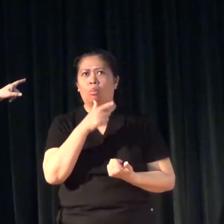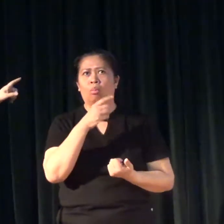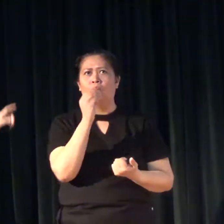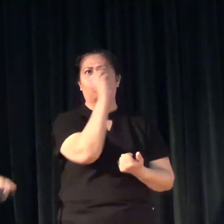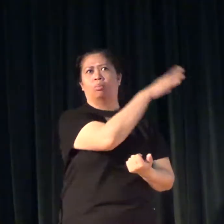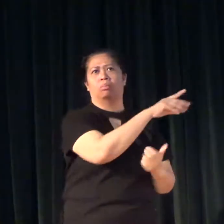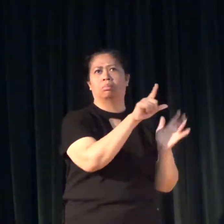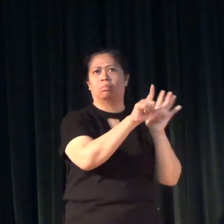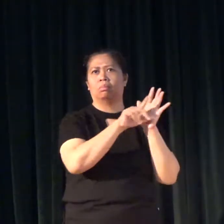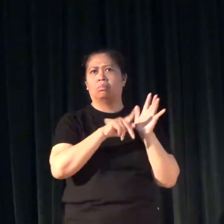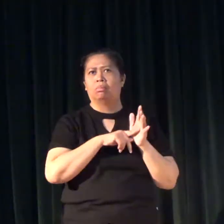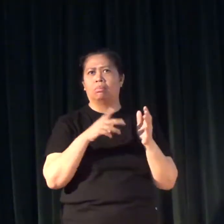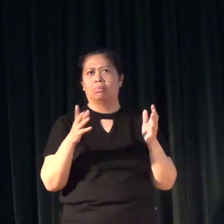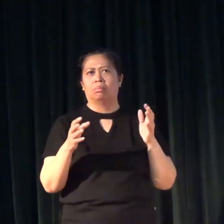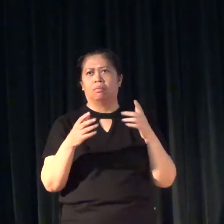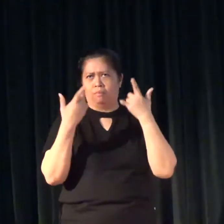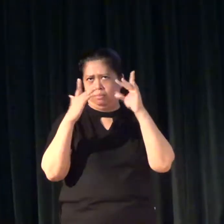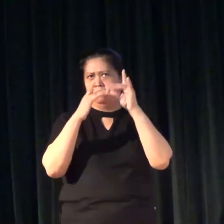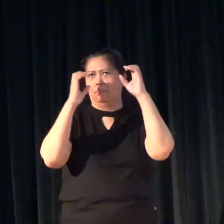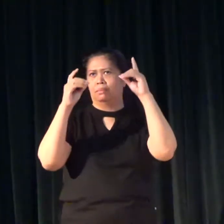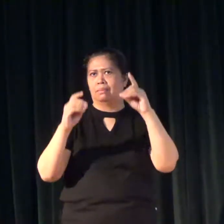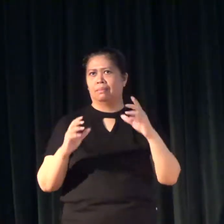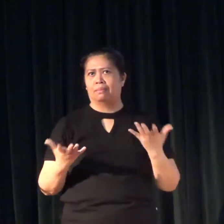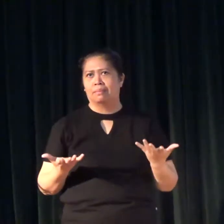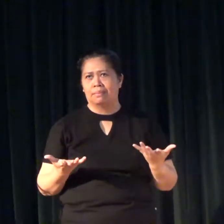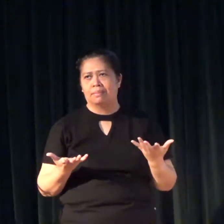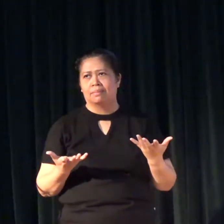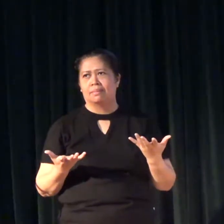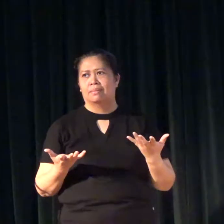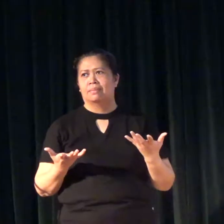policies and guidelines for special education?